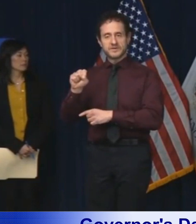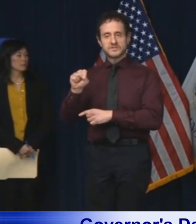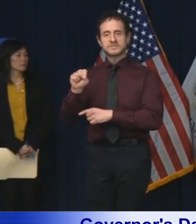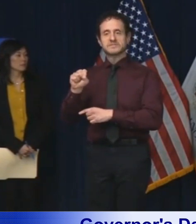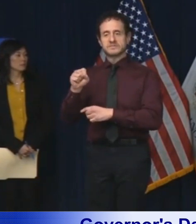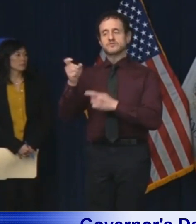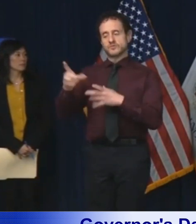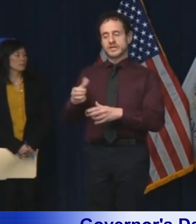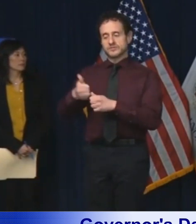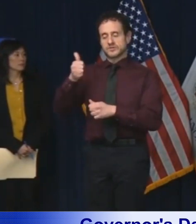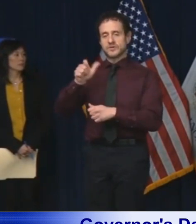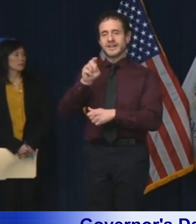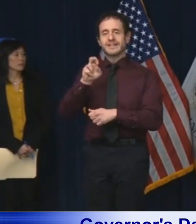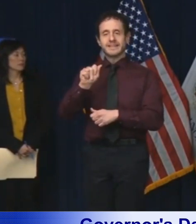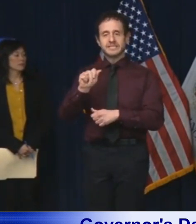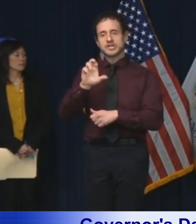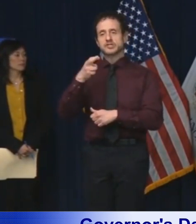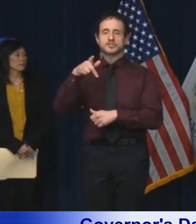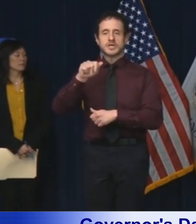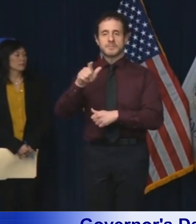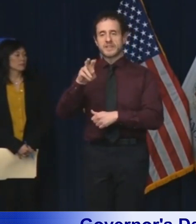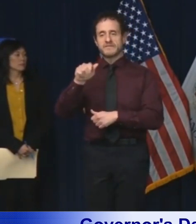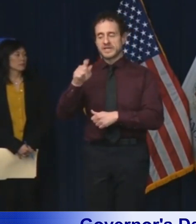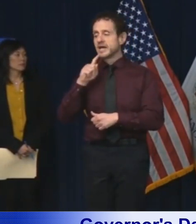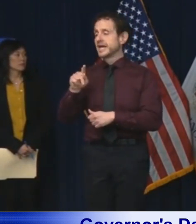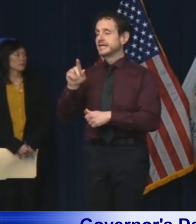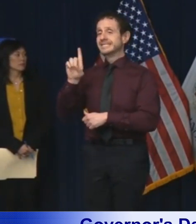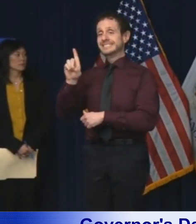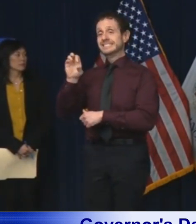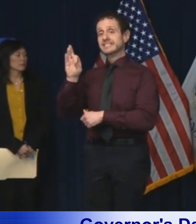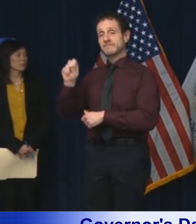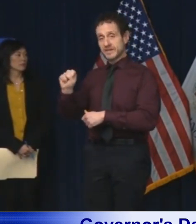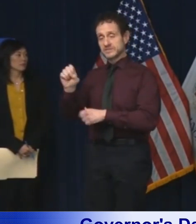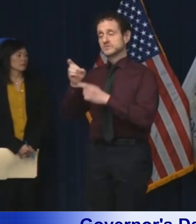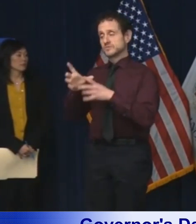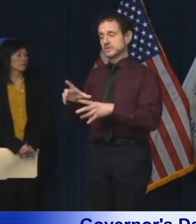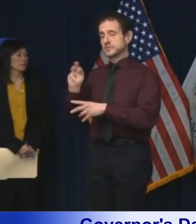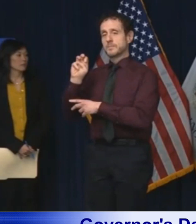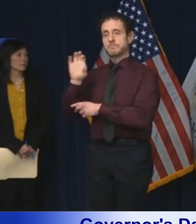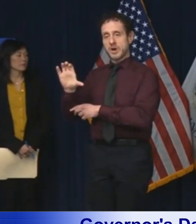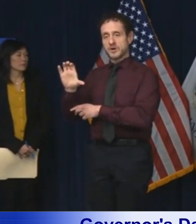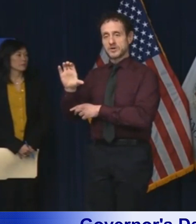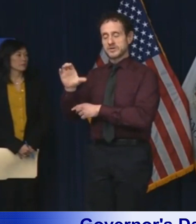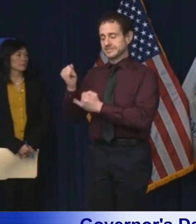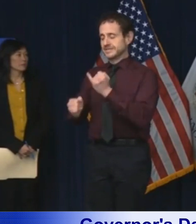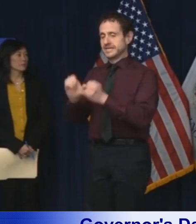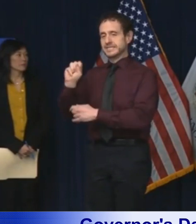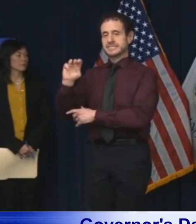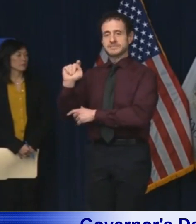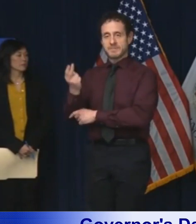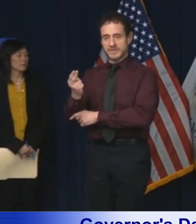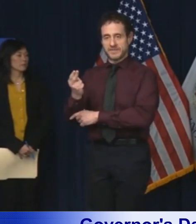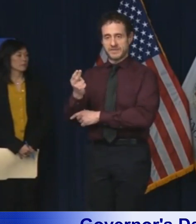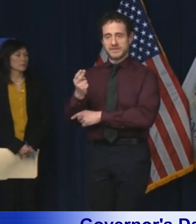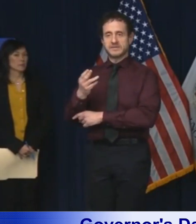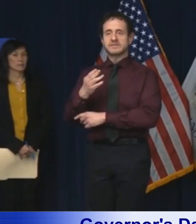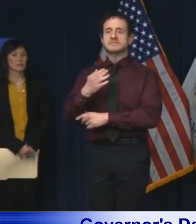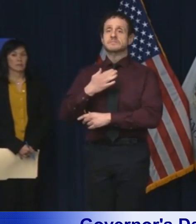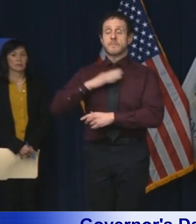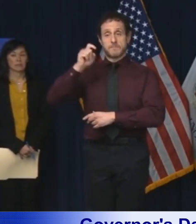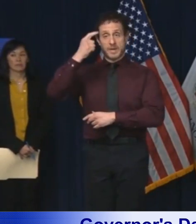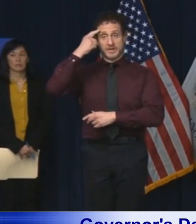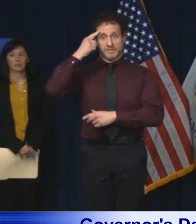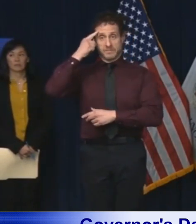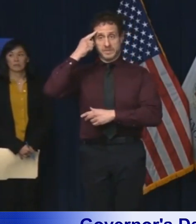-Levia, and Department of Children and Family Services Director Mark Smith. Along with my administration's commitment to